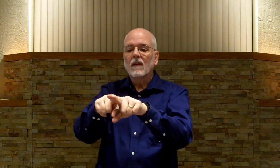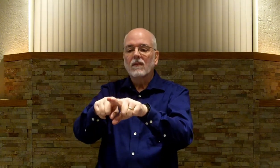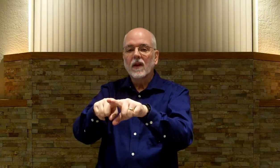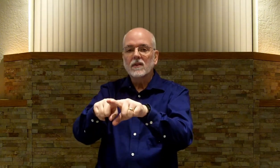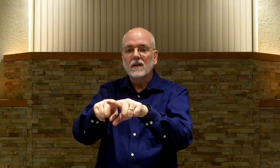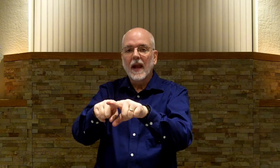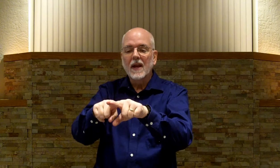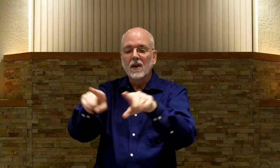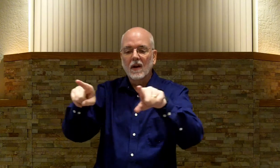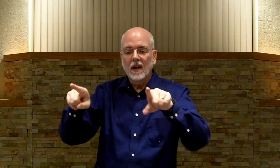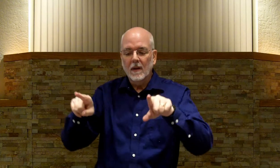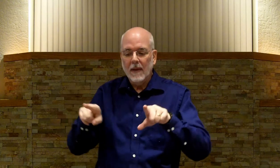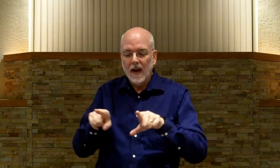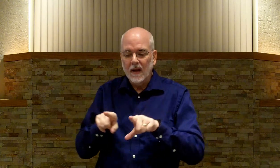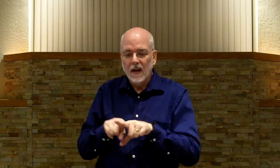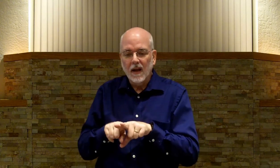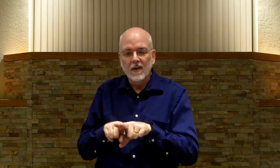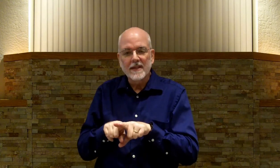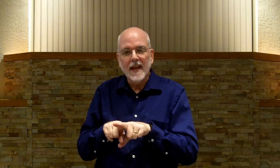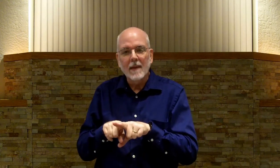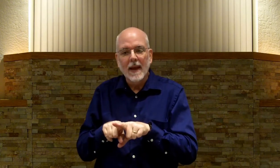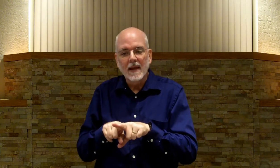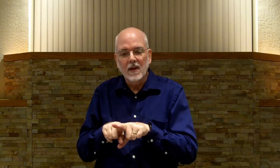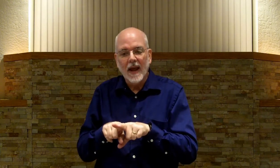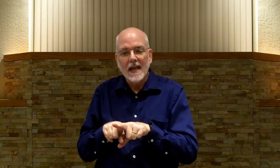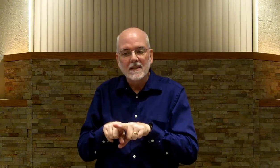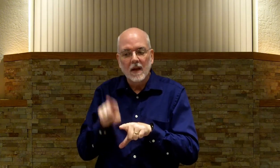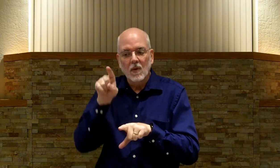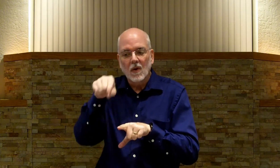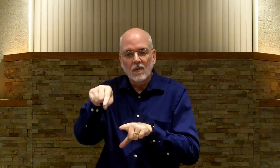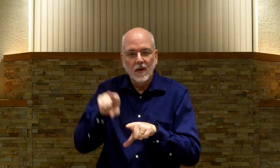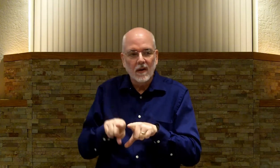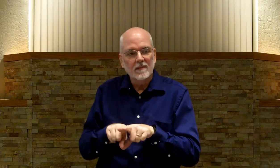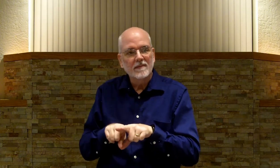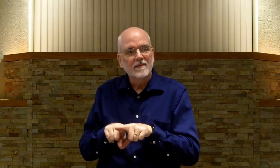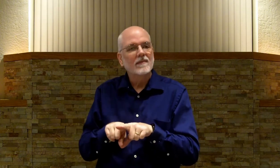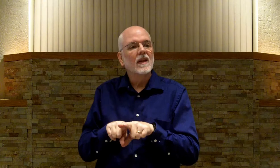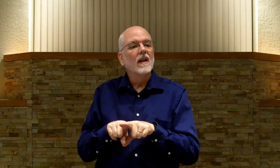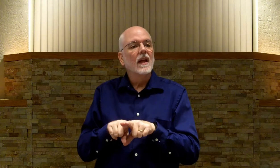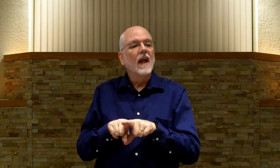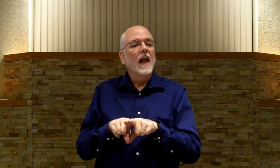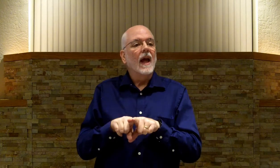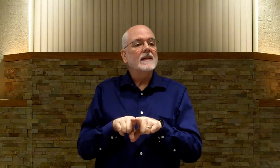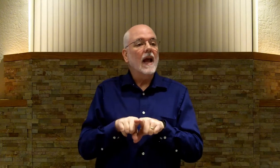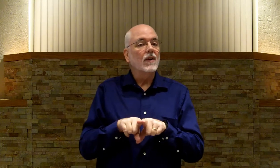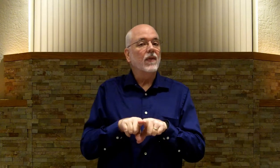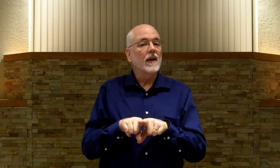Fingers here. Come back. And they're the same here as they were over there. A sacrifice.